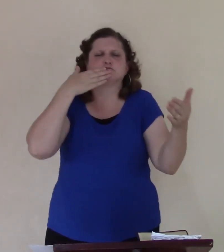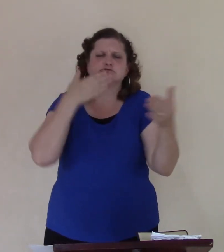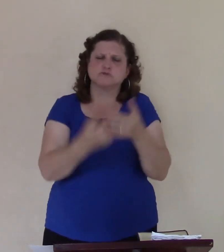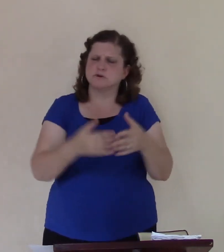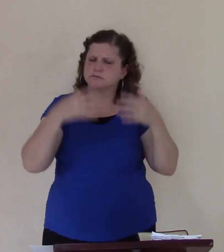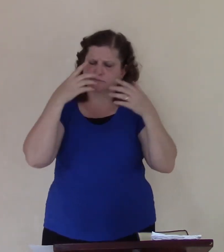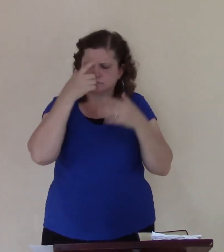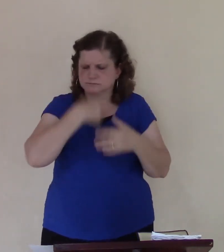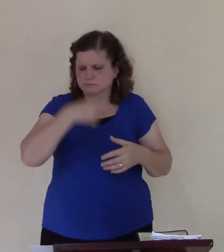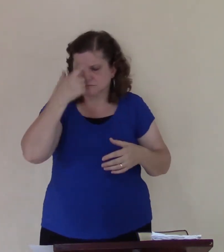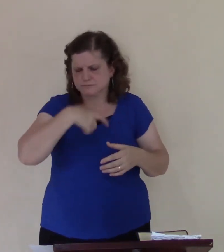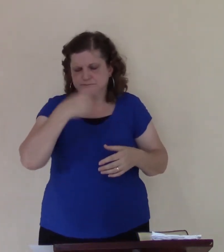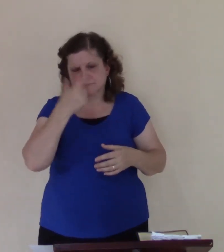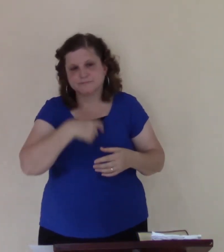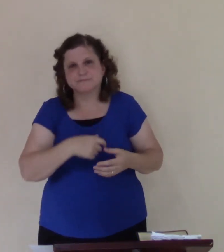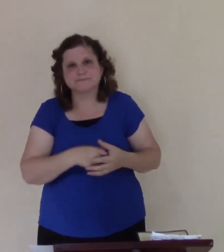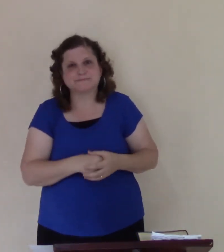before? All of us have been there before, don't mind.